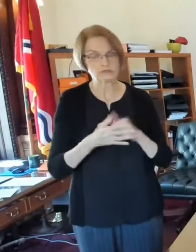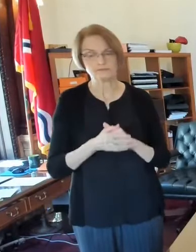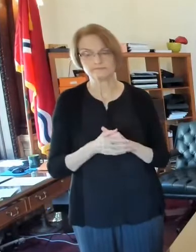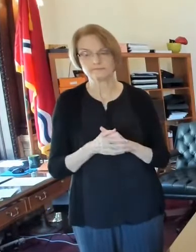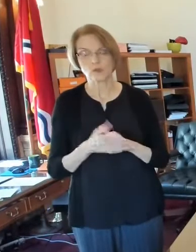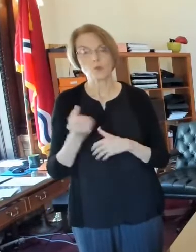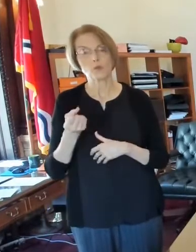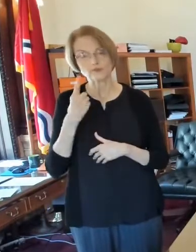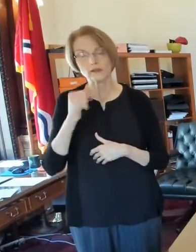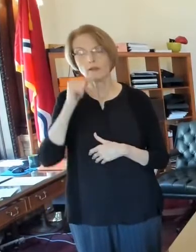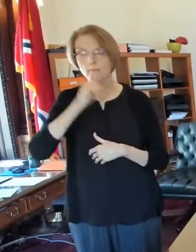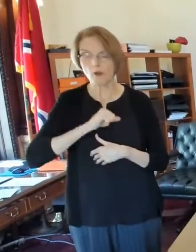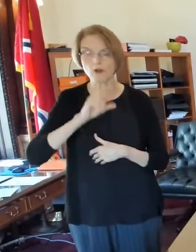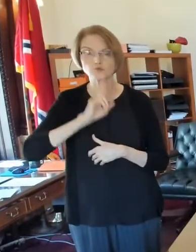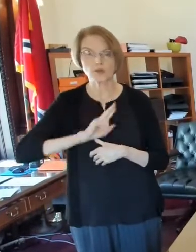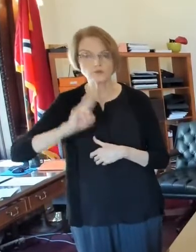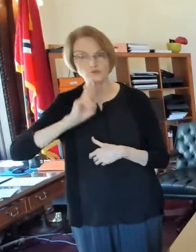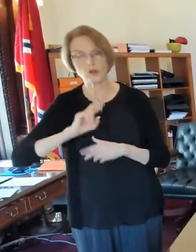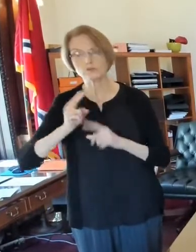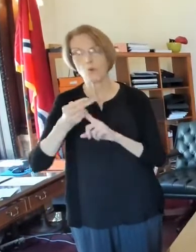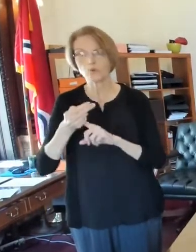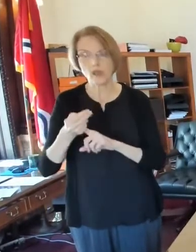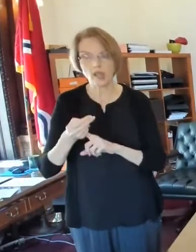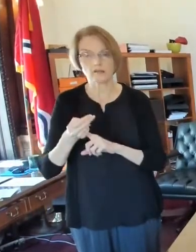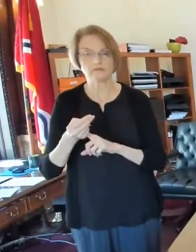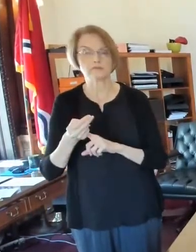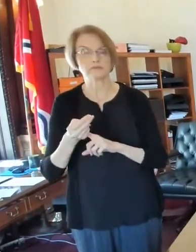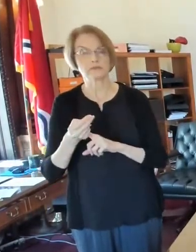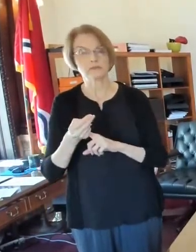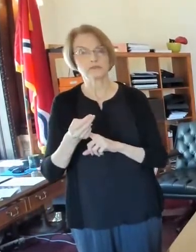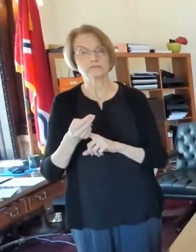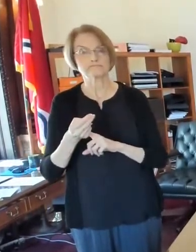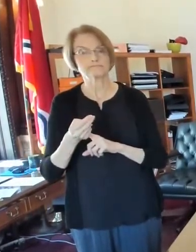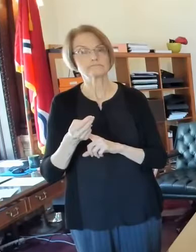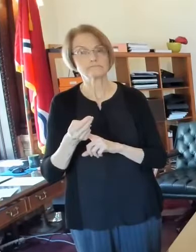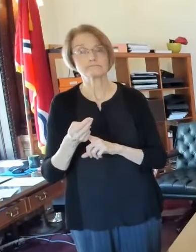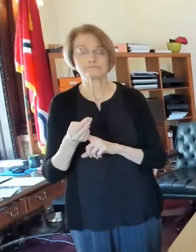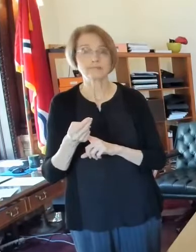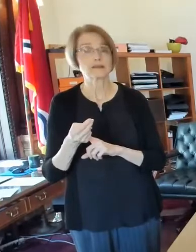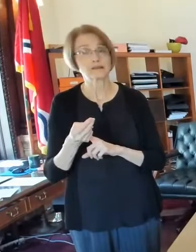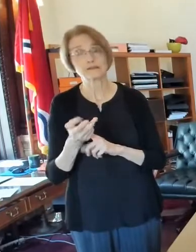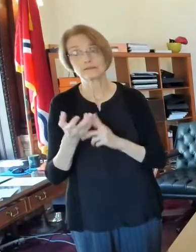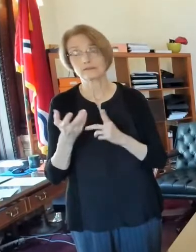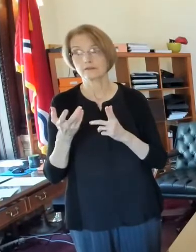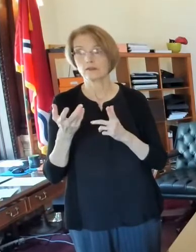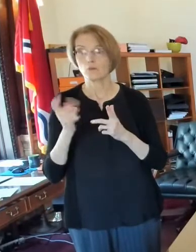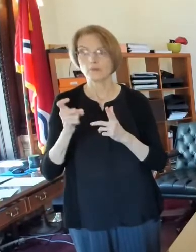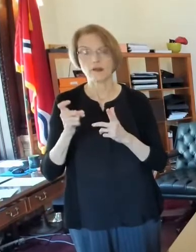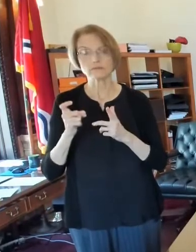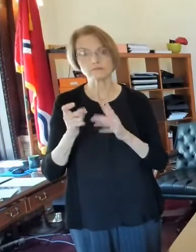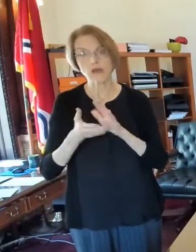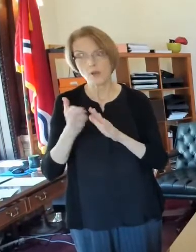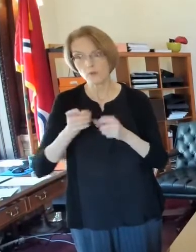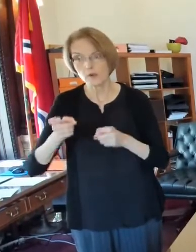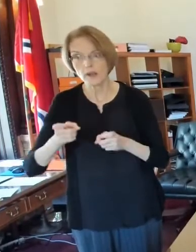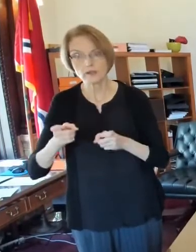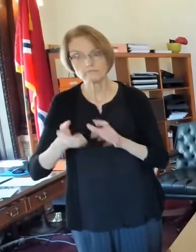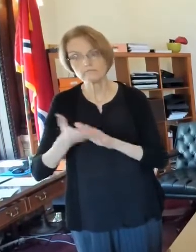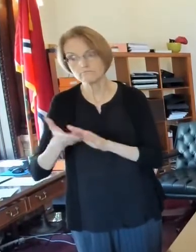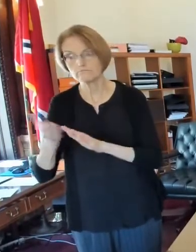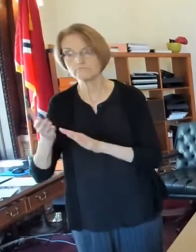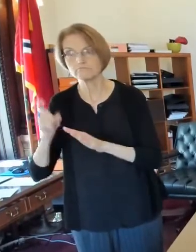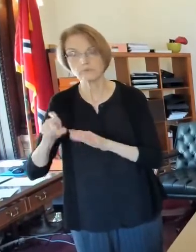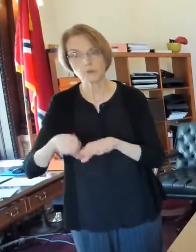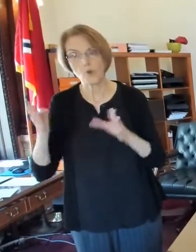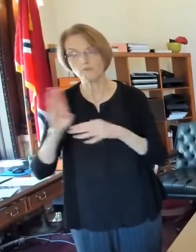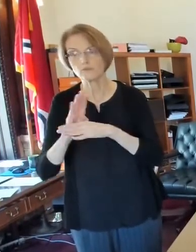bars, restaurants, hotels, um, you know, we've got to be able to operate, but we've got to have